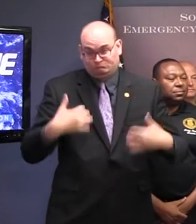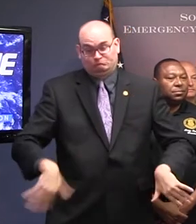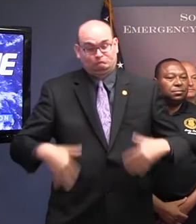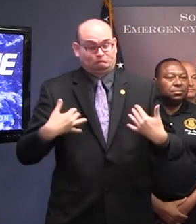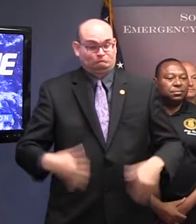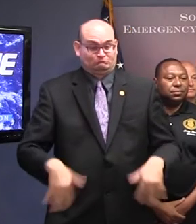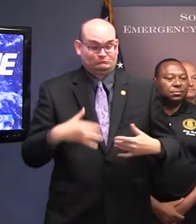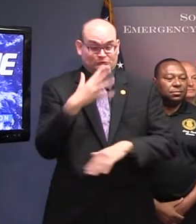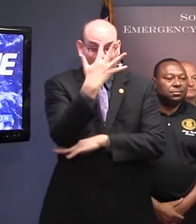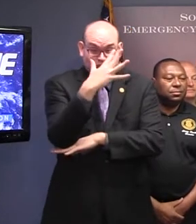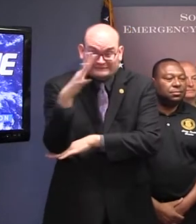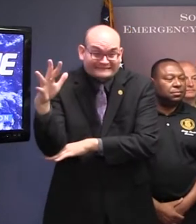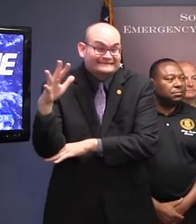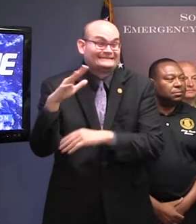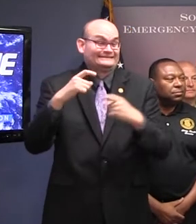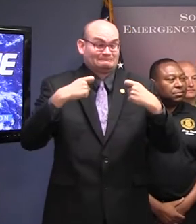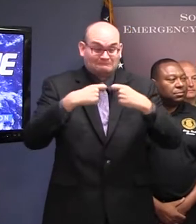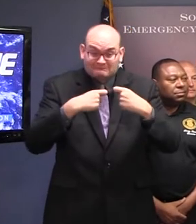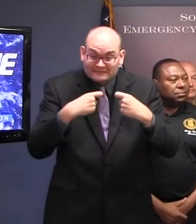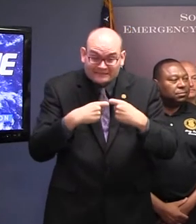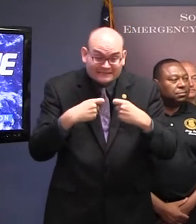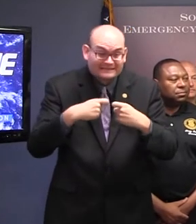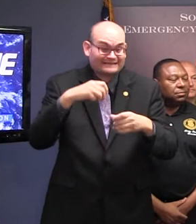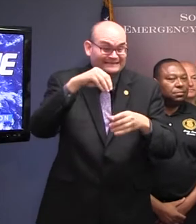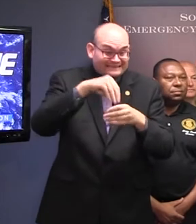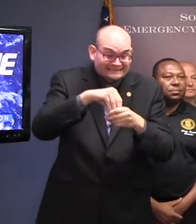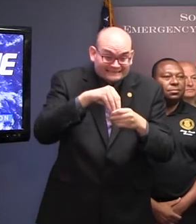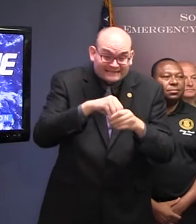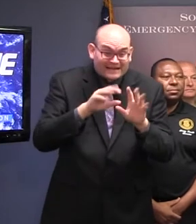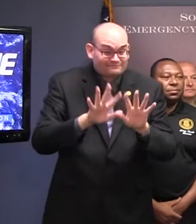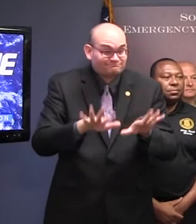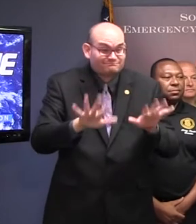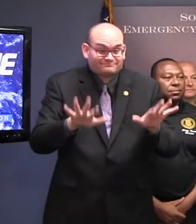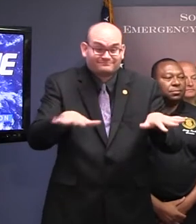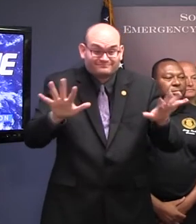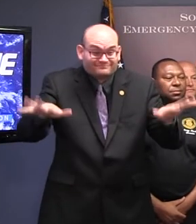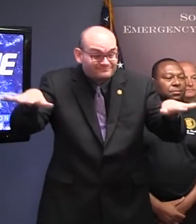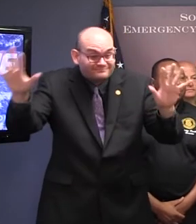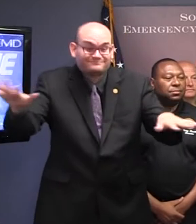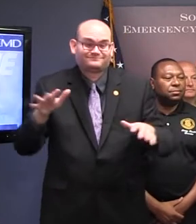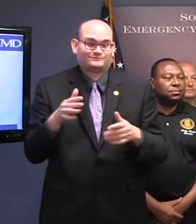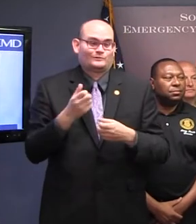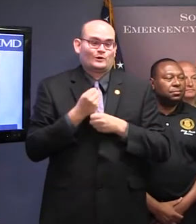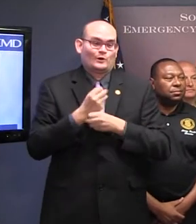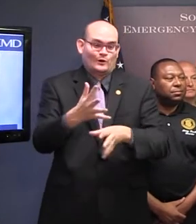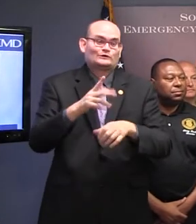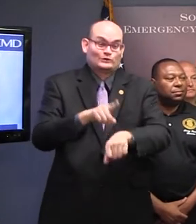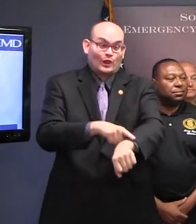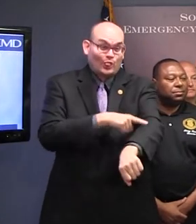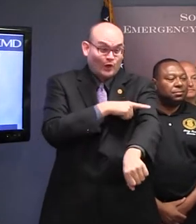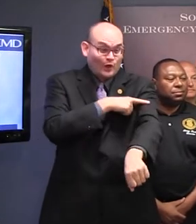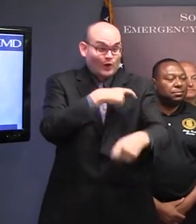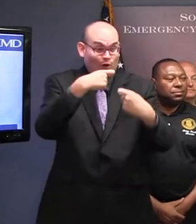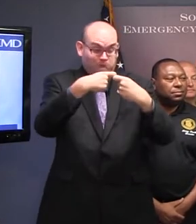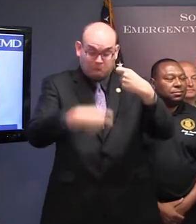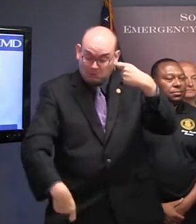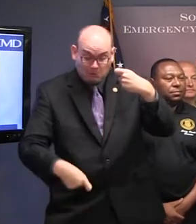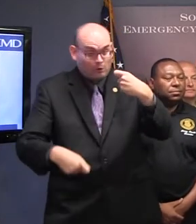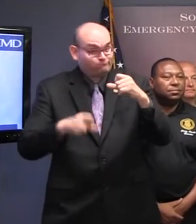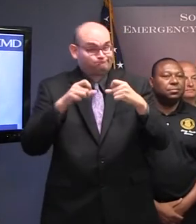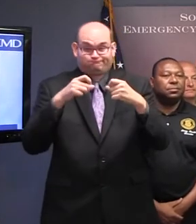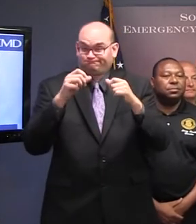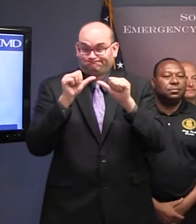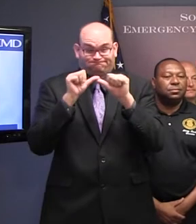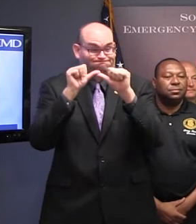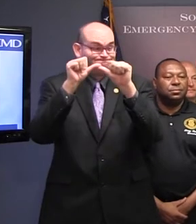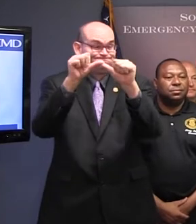well inland throughout the state. This will result in widespread and possible long-duration power outages. Dangerous storm